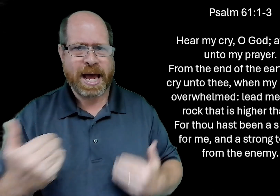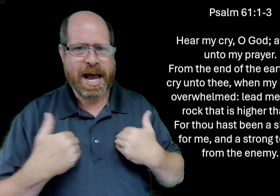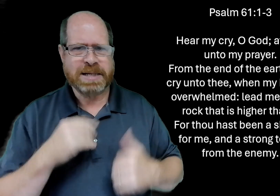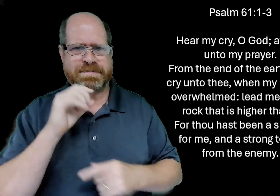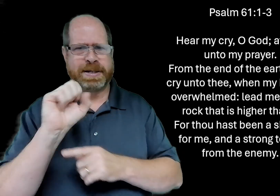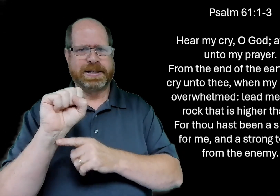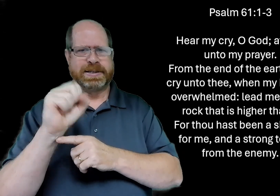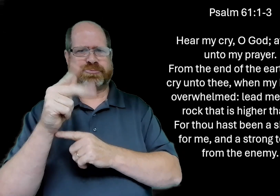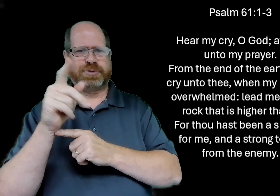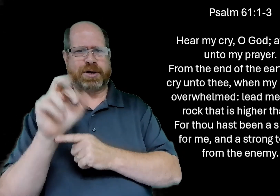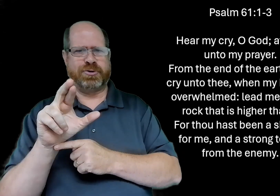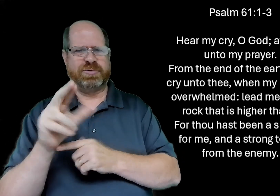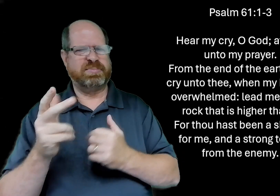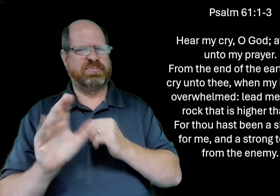for thou hast been a shelter